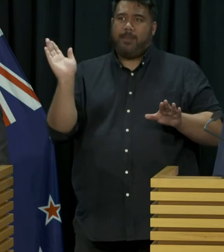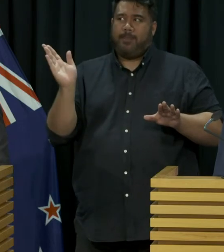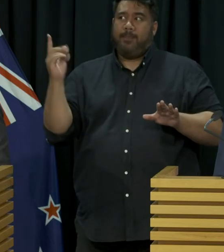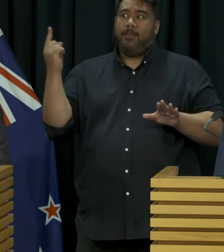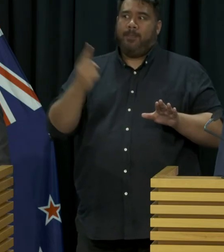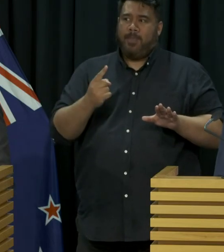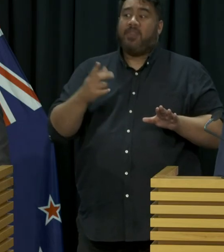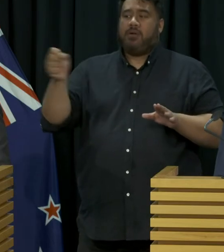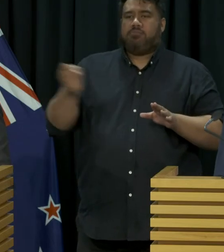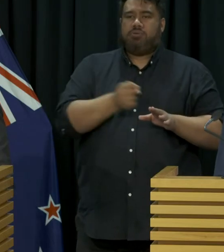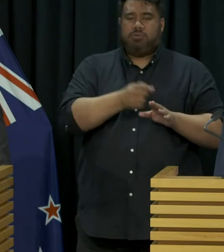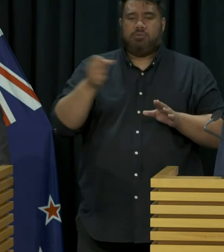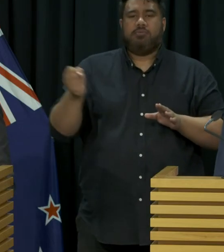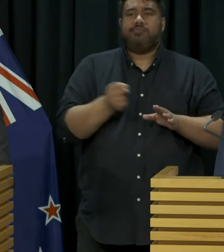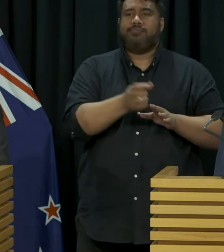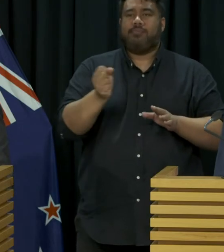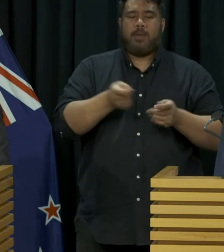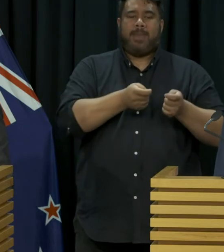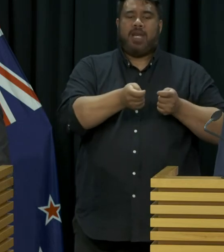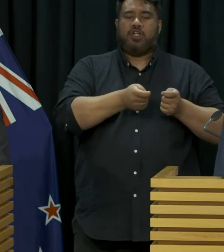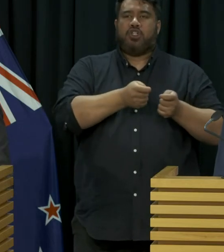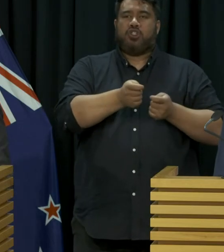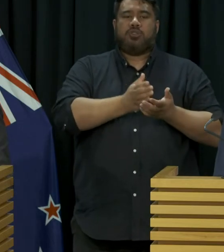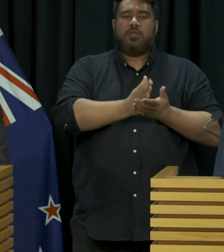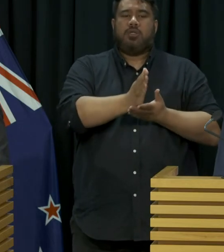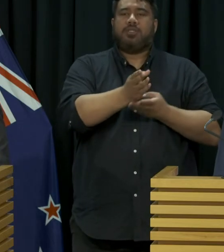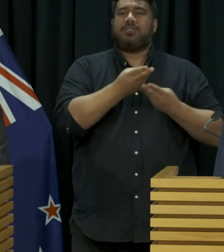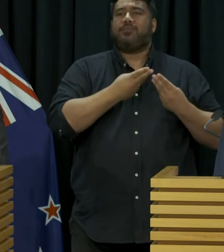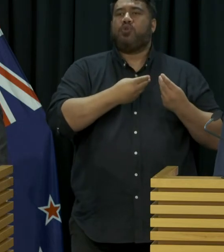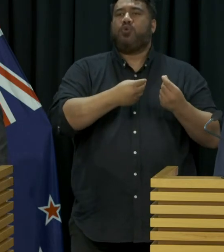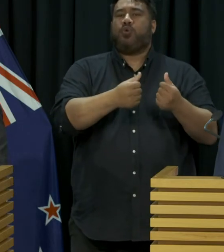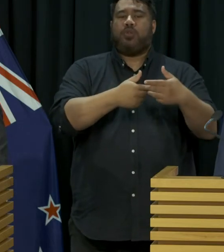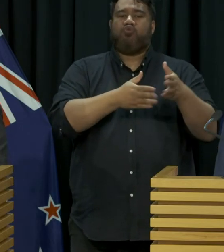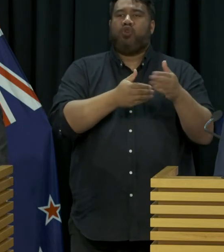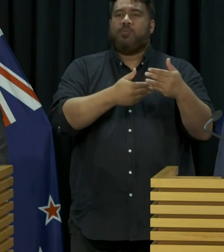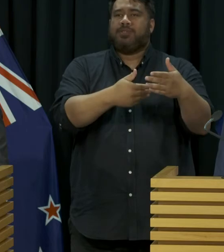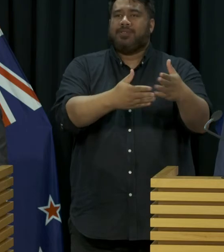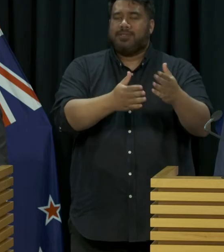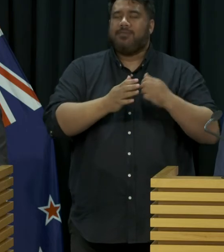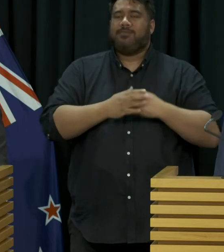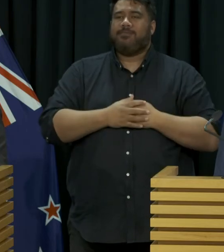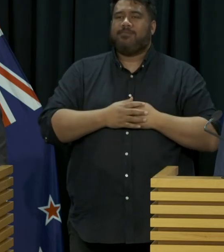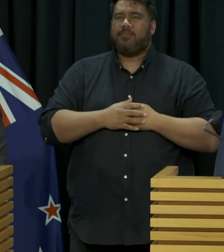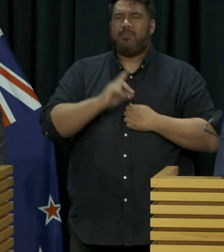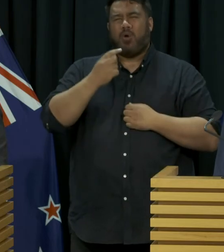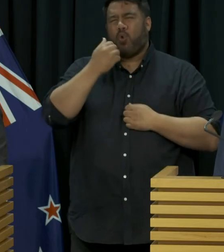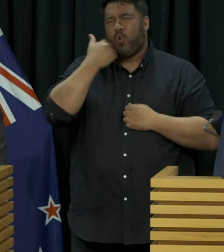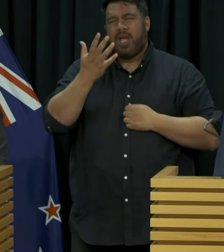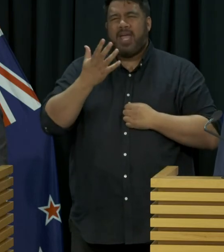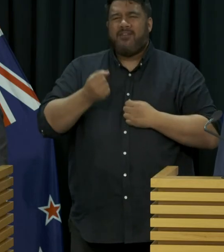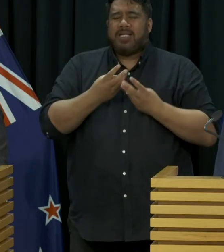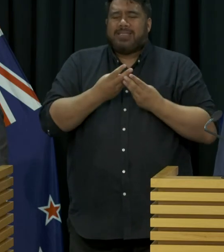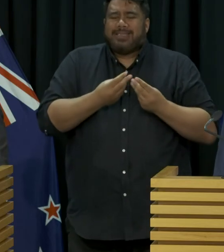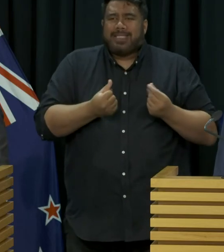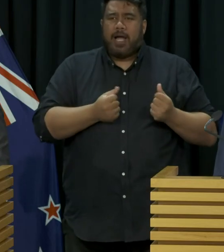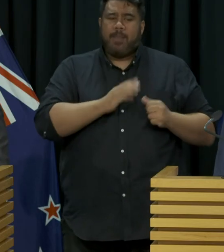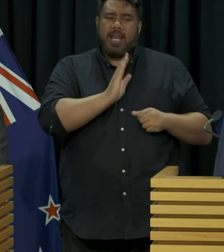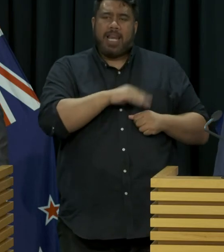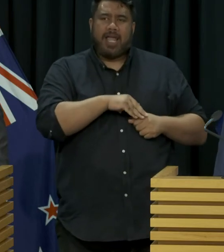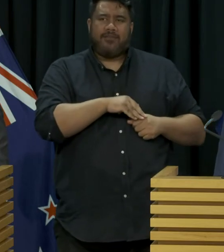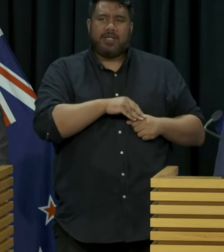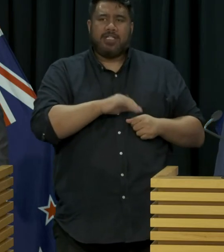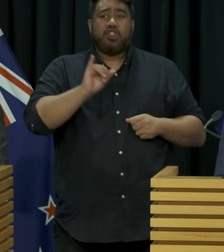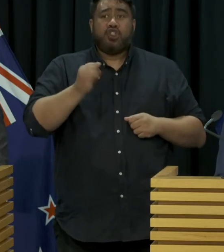manage our managed isolation facility capacity to its fullest extent, but we will always need to be carrying some vacancy rates